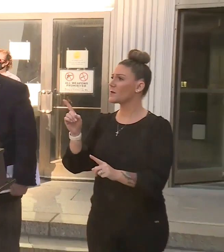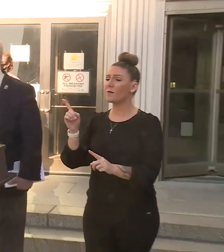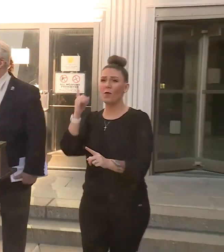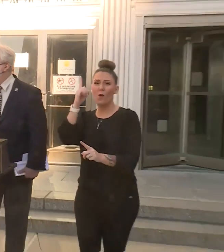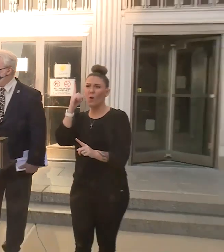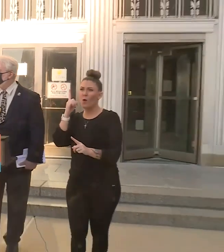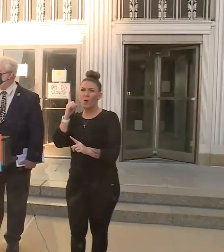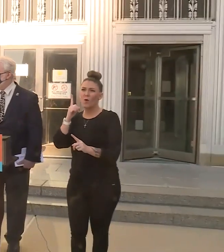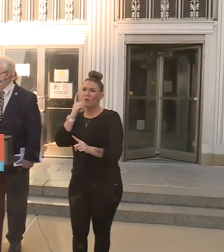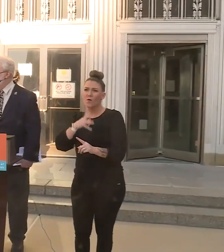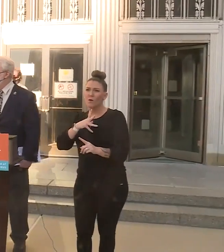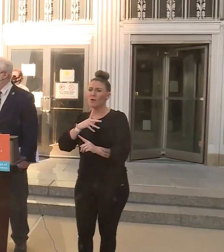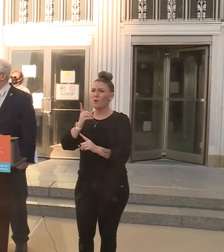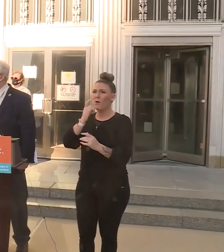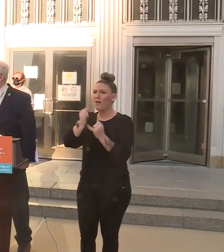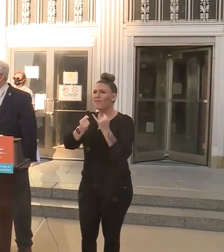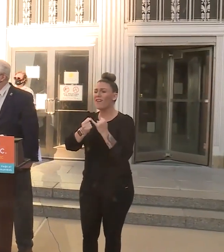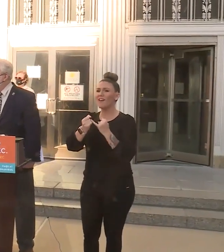Yes.